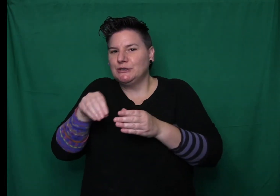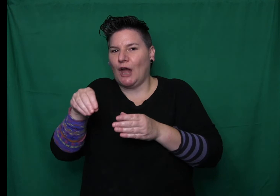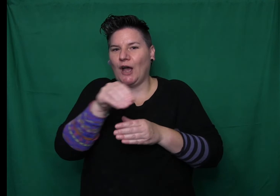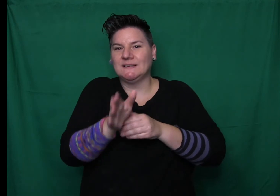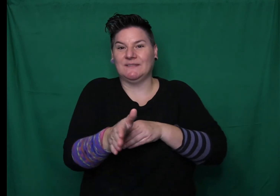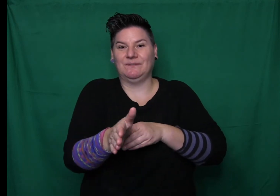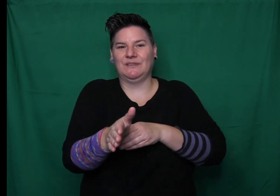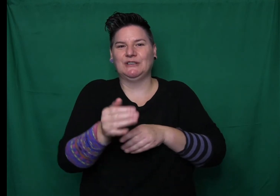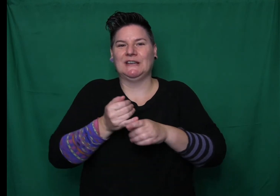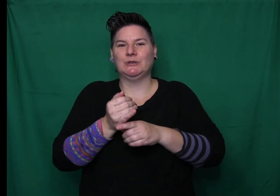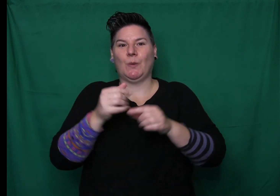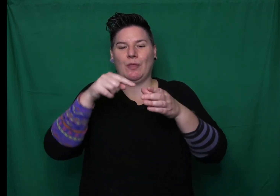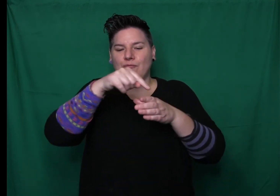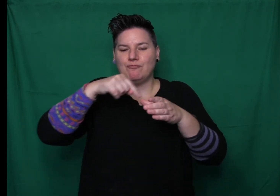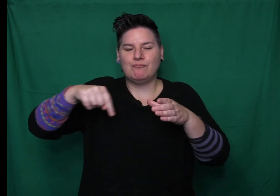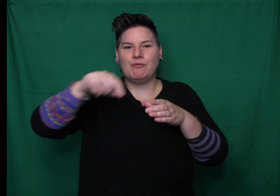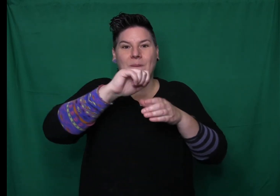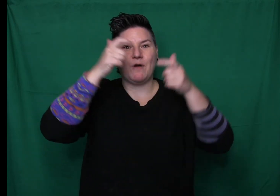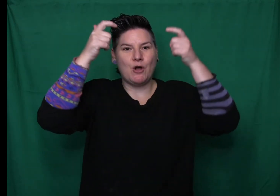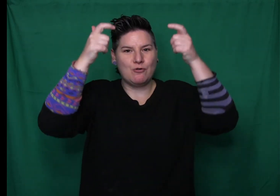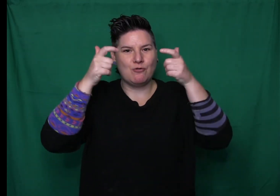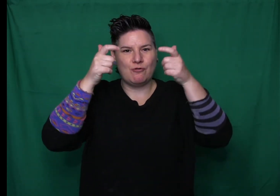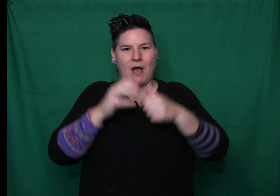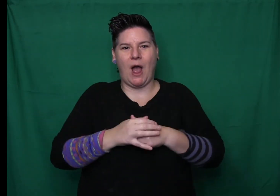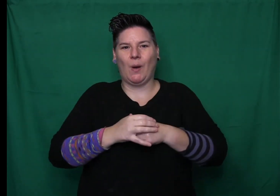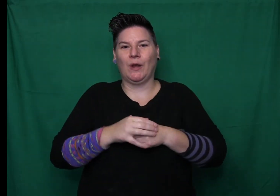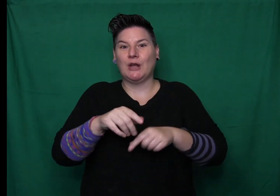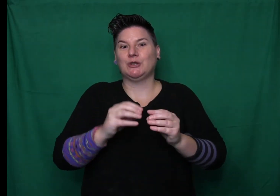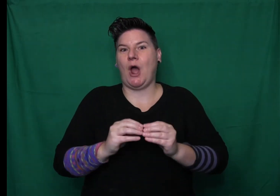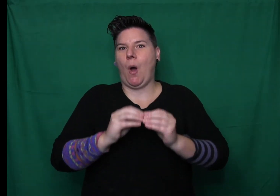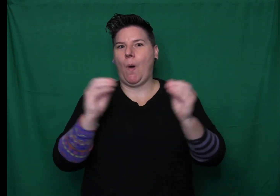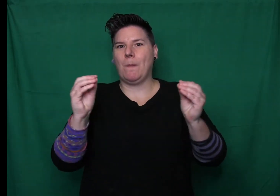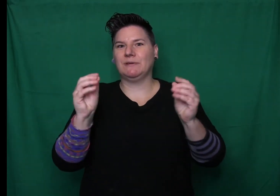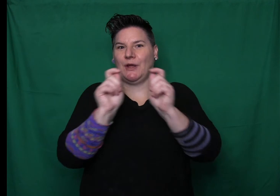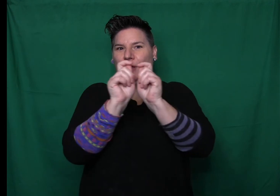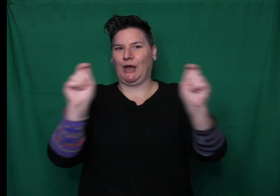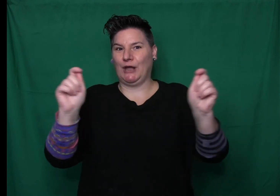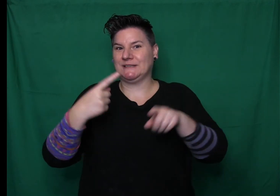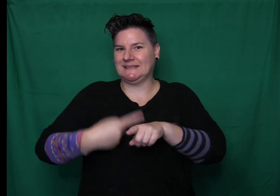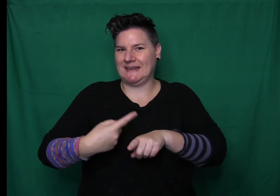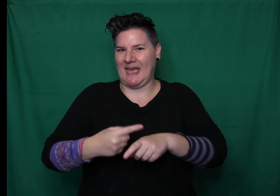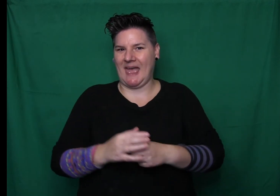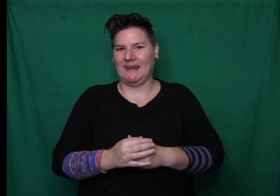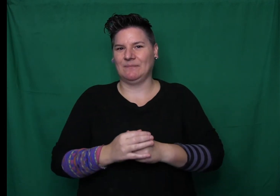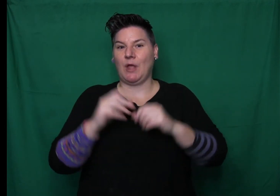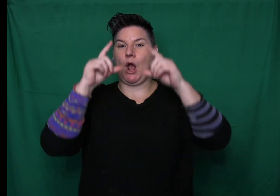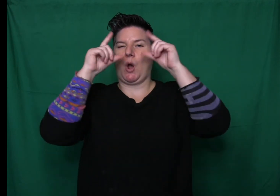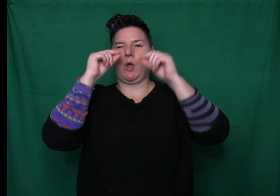Gink came out from behind the curtains. He sniffed and sniffed and came closer and closer to Dory. He sniffed Dory's hand.